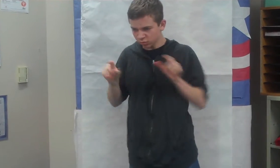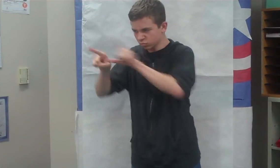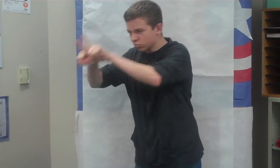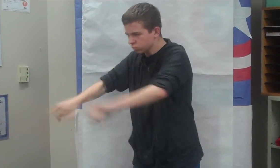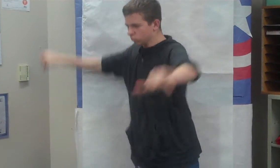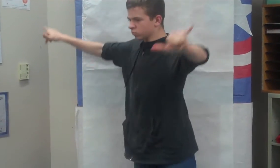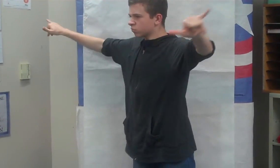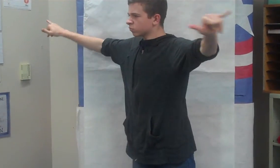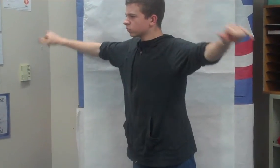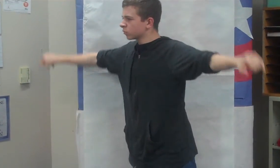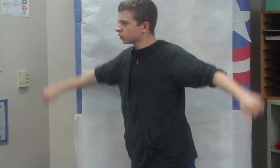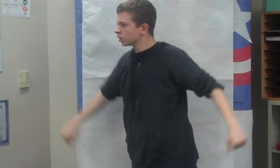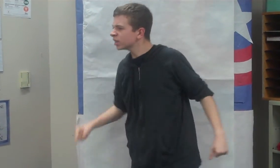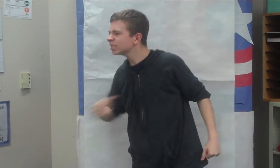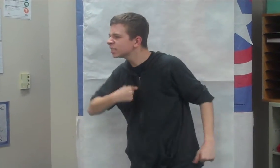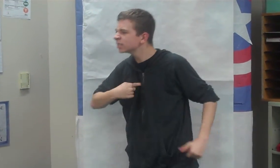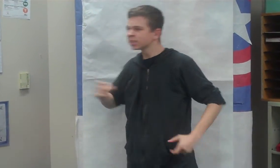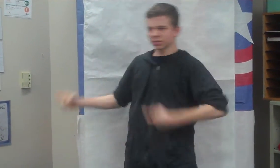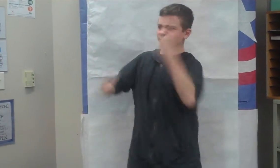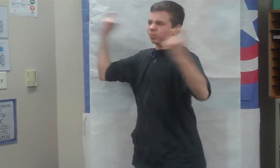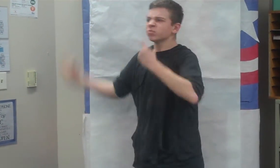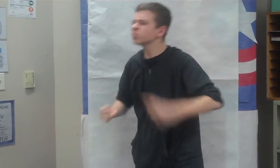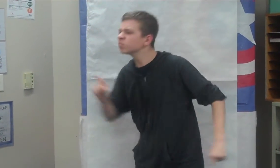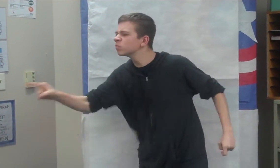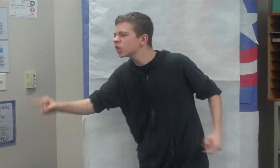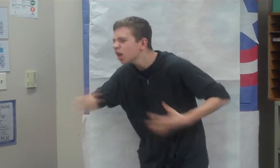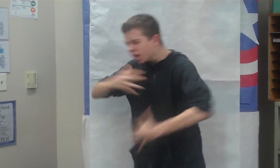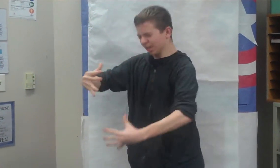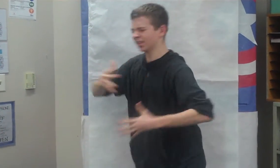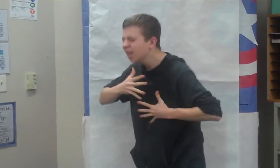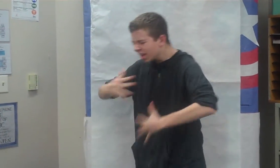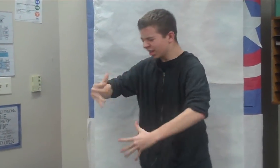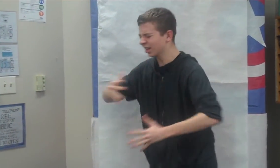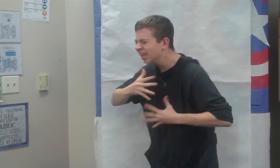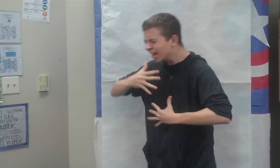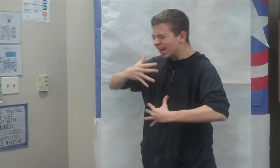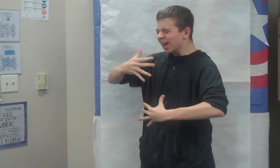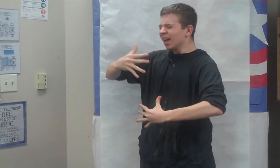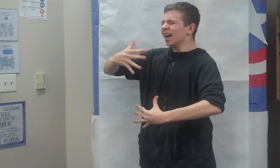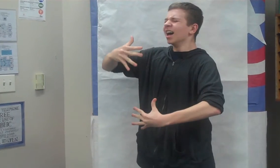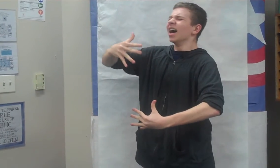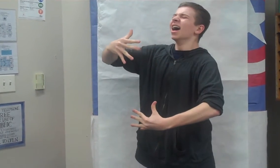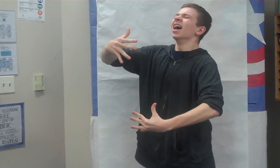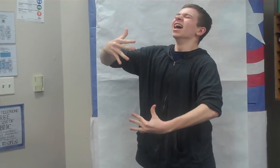As you dance with death And I'll rejoice As you breathe Your final breath